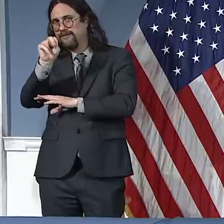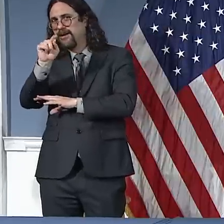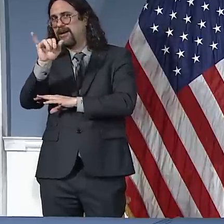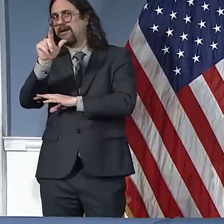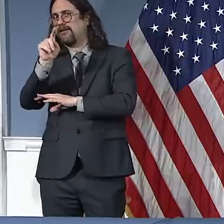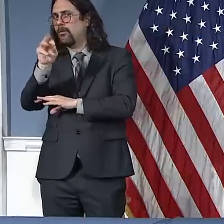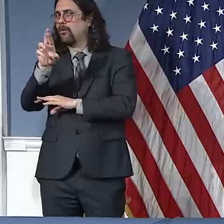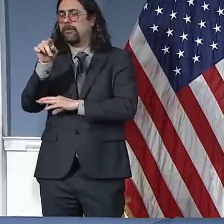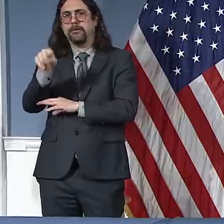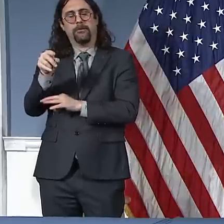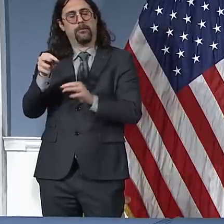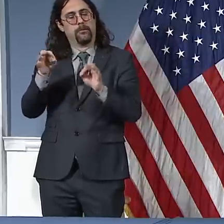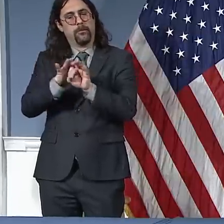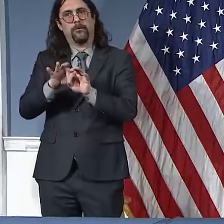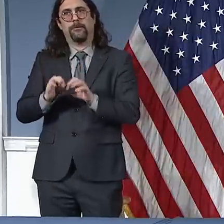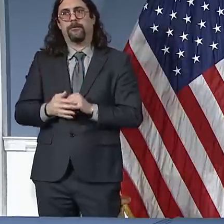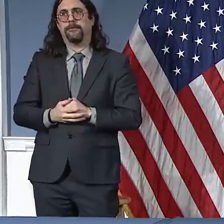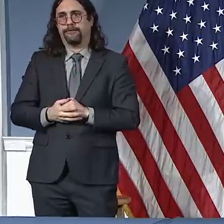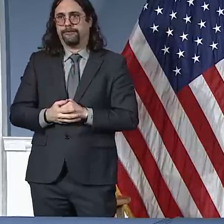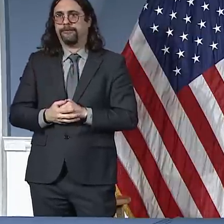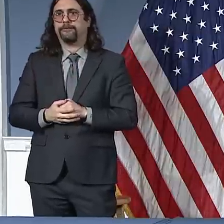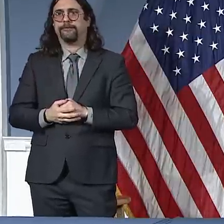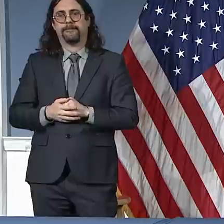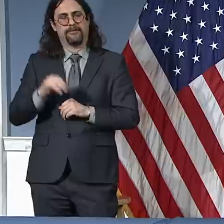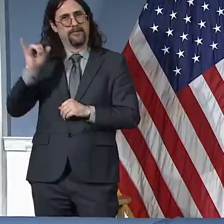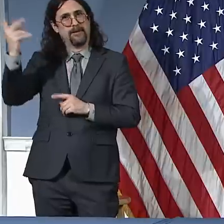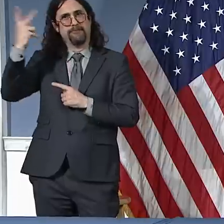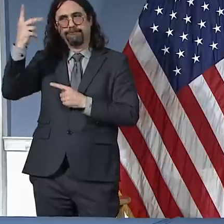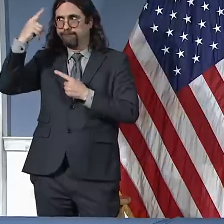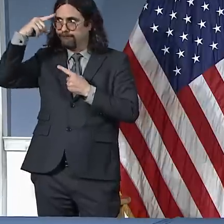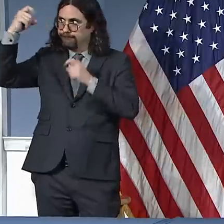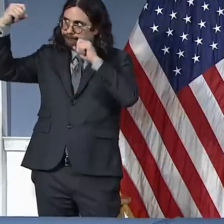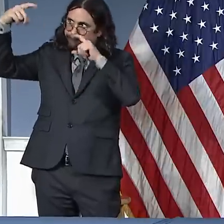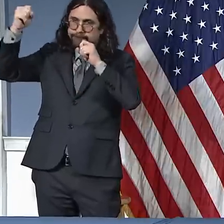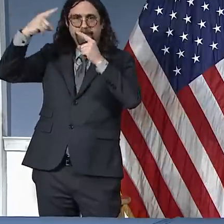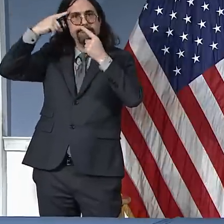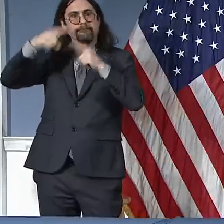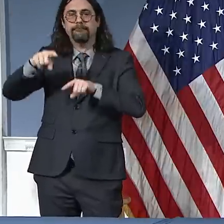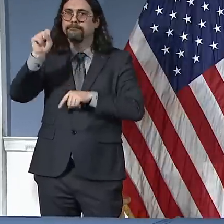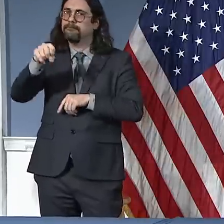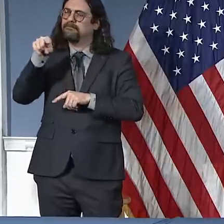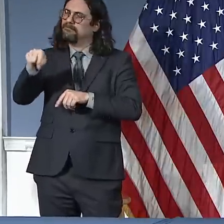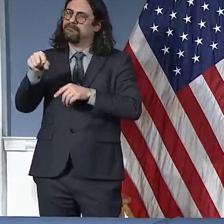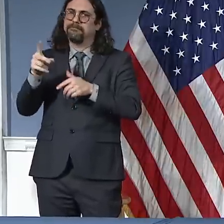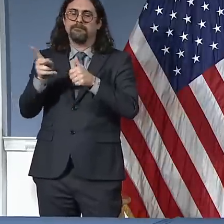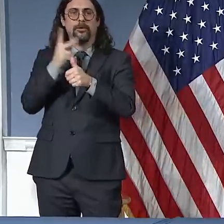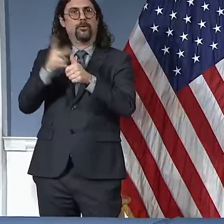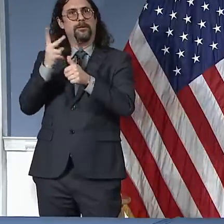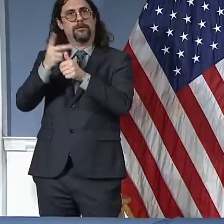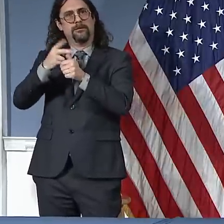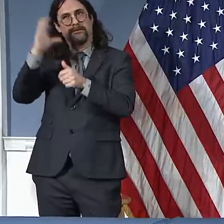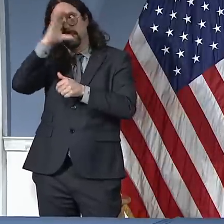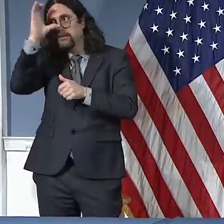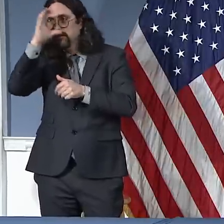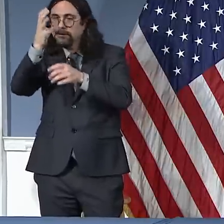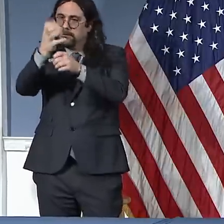It has to be clear to all New Yorkers, and I'll talk about a visit I paid to our emergency management warehouse earlier,